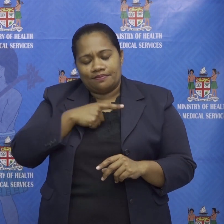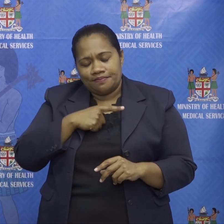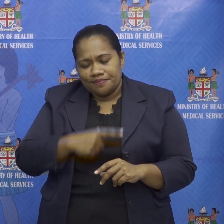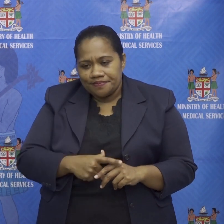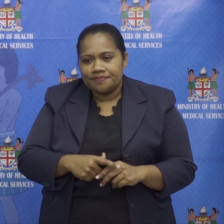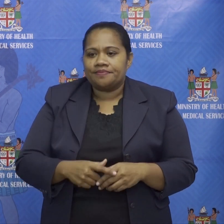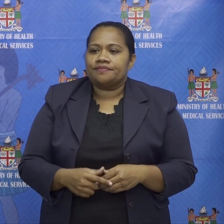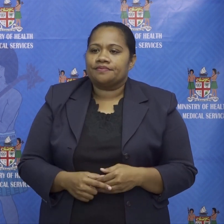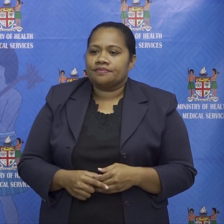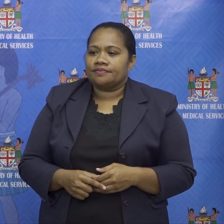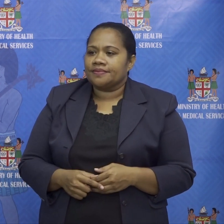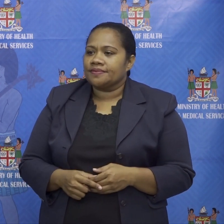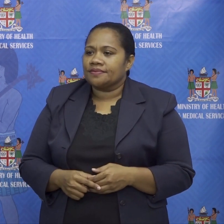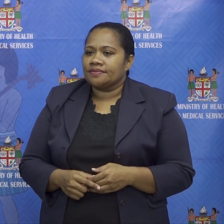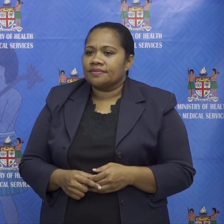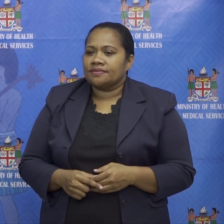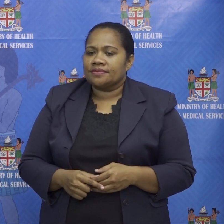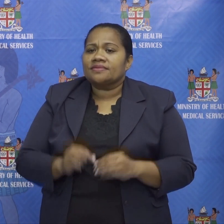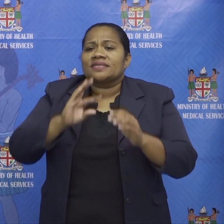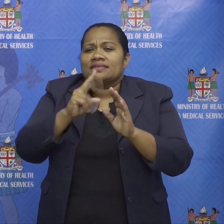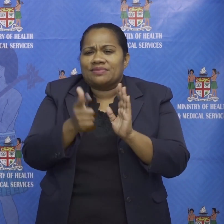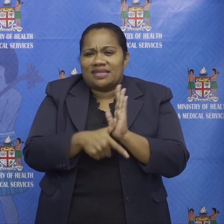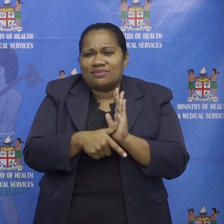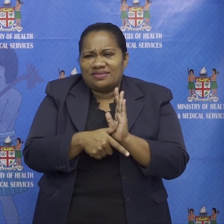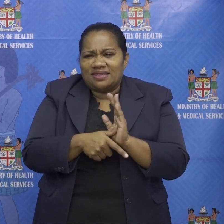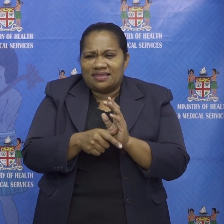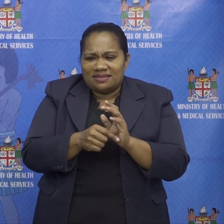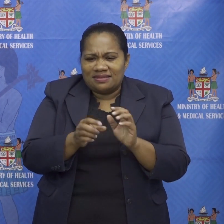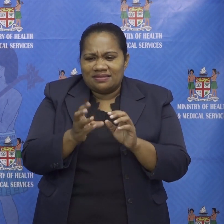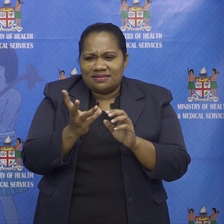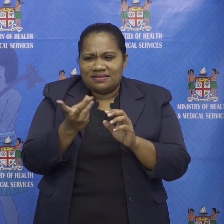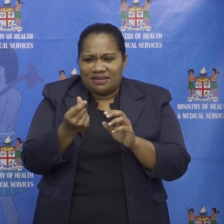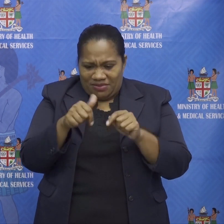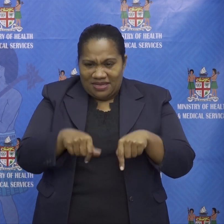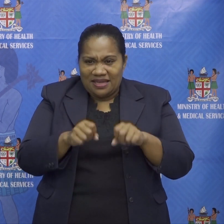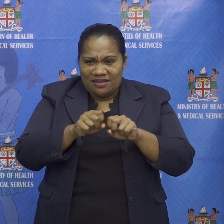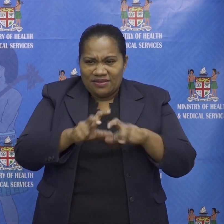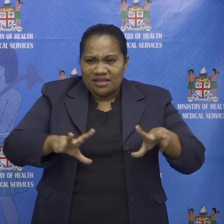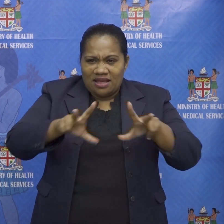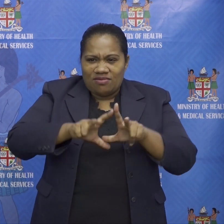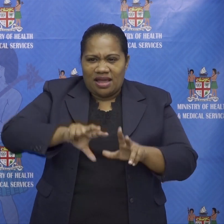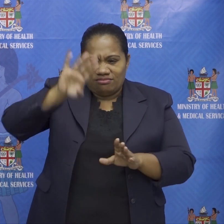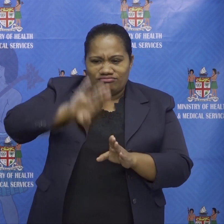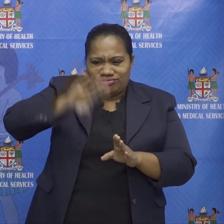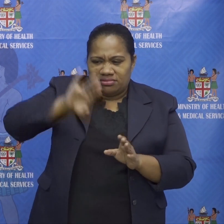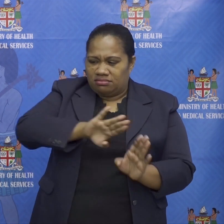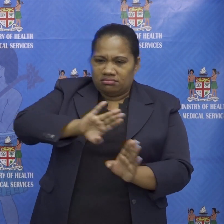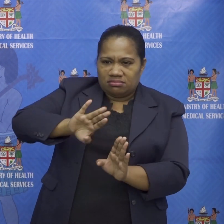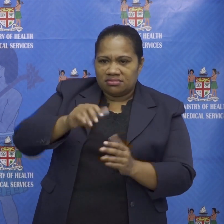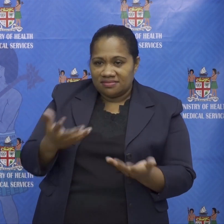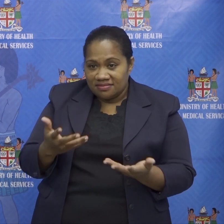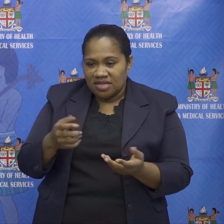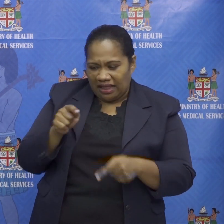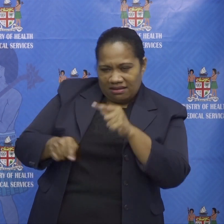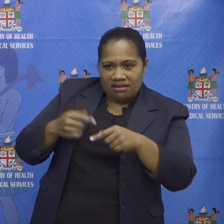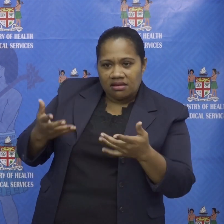i think sometimes we we say to them that you know they might be stigmatizing with the level of it but really it's because the health care workers in those